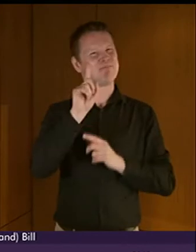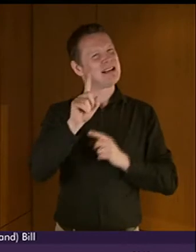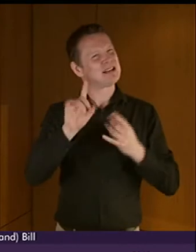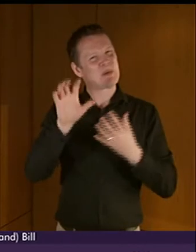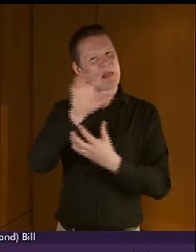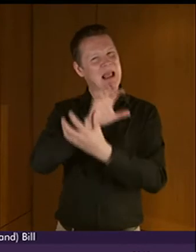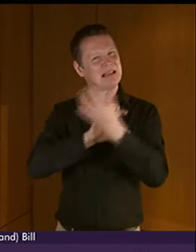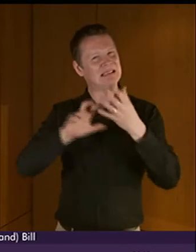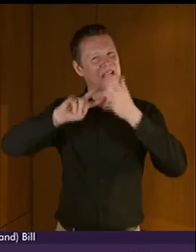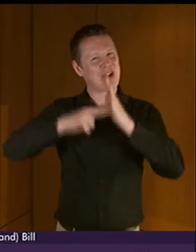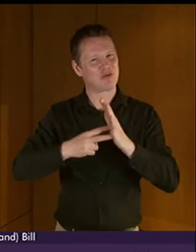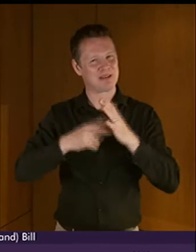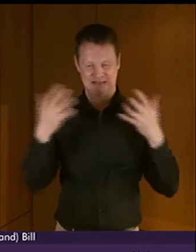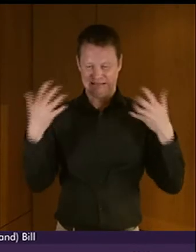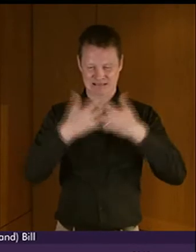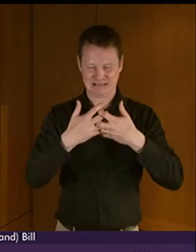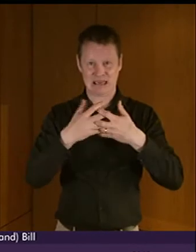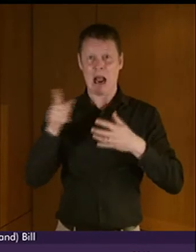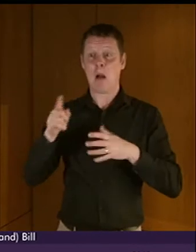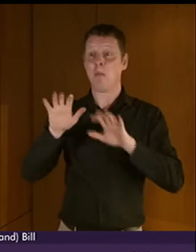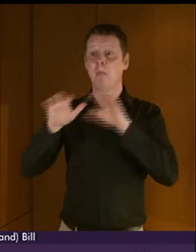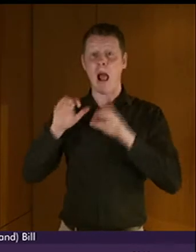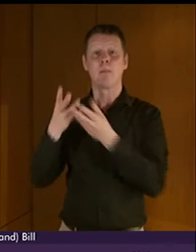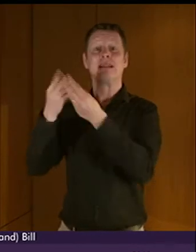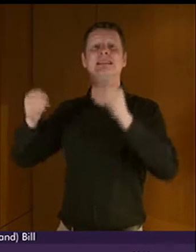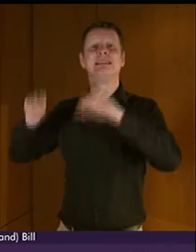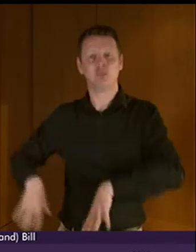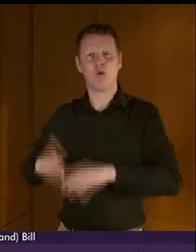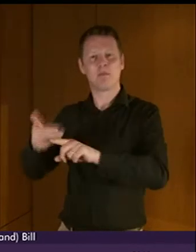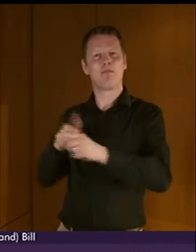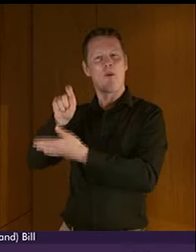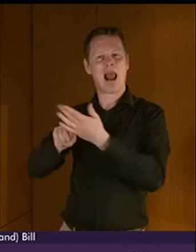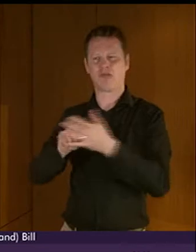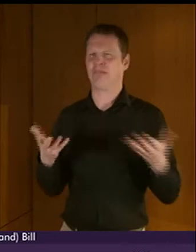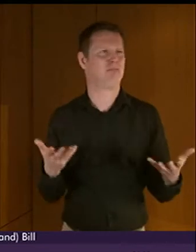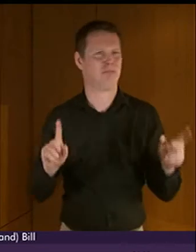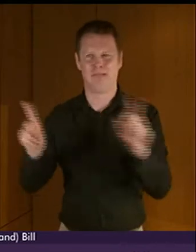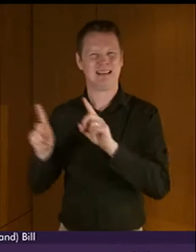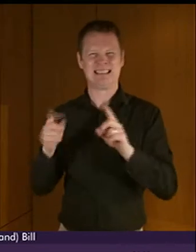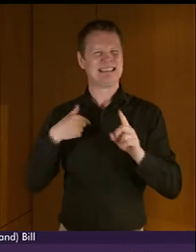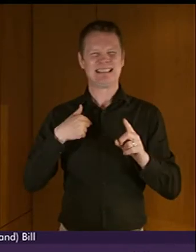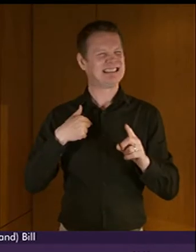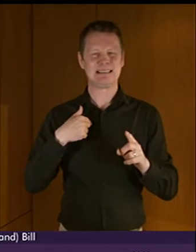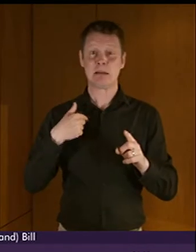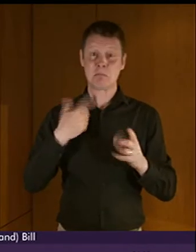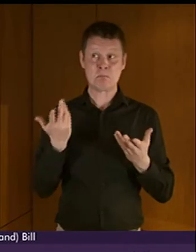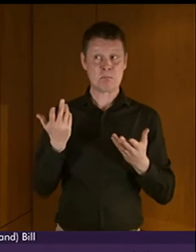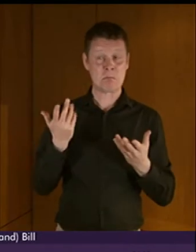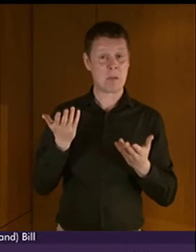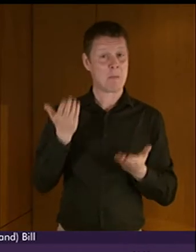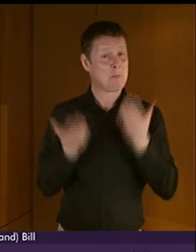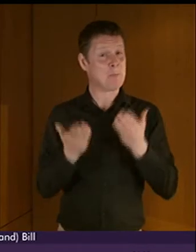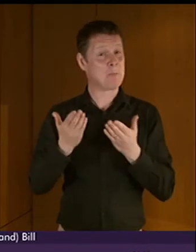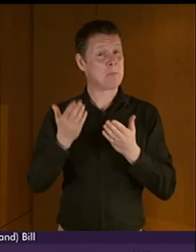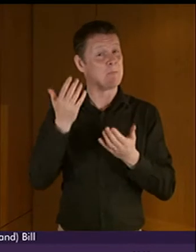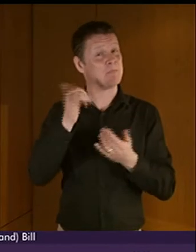take account of, for example, the early dissolution of the Parliament. We therefore agree with the Scottish Government that there would be merits in simplifying the process